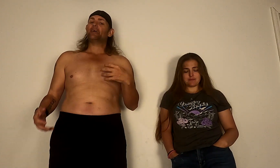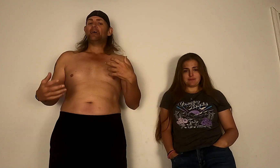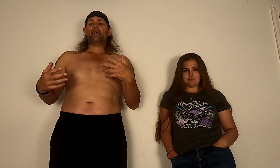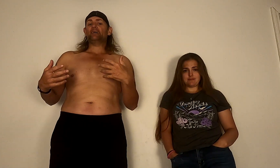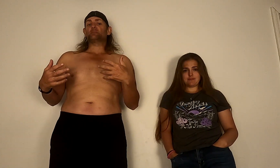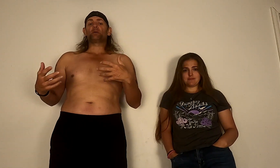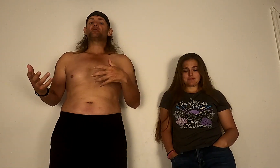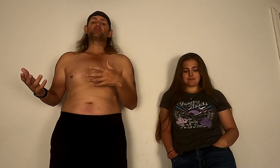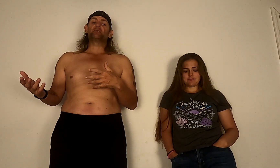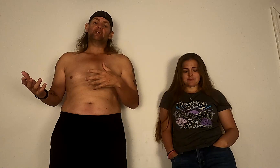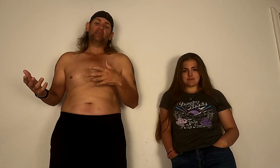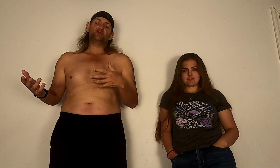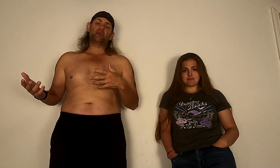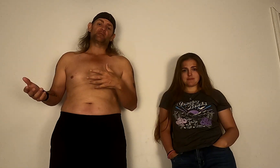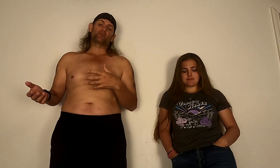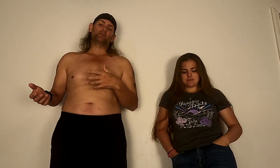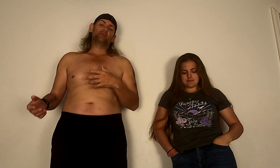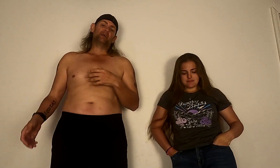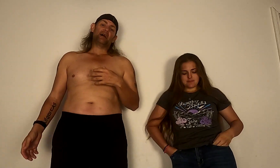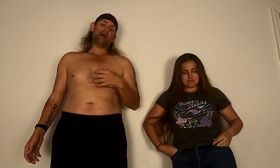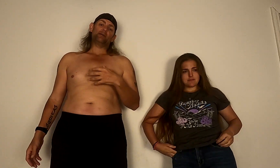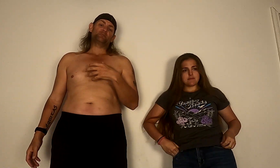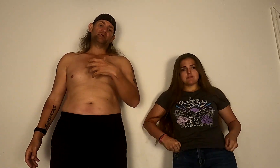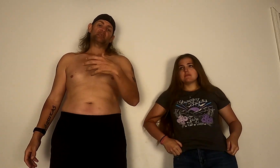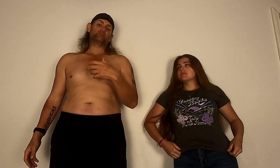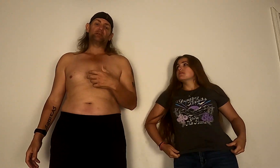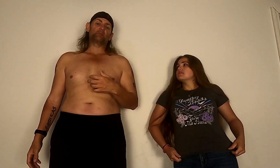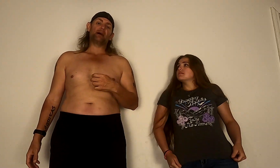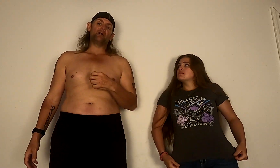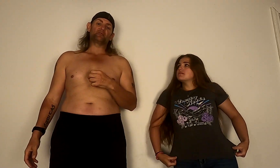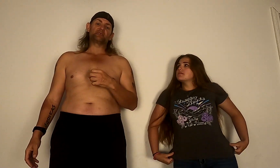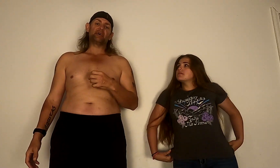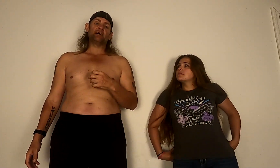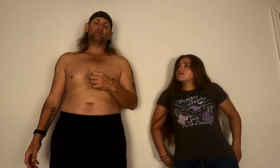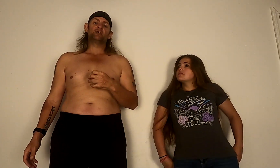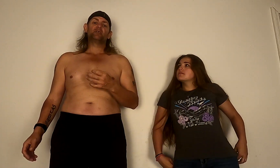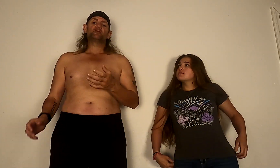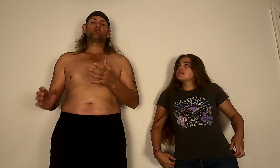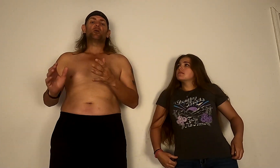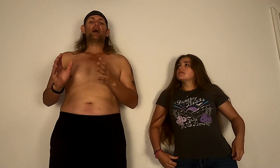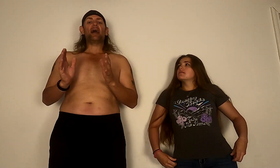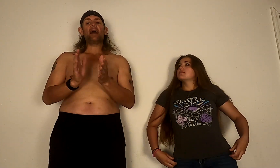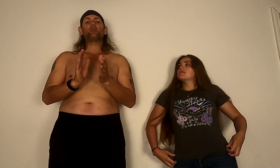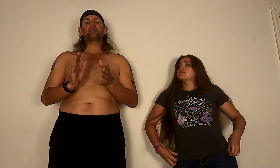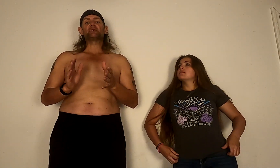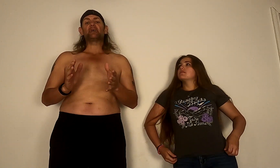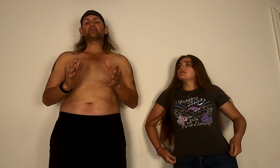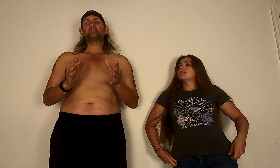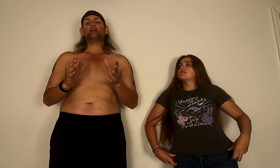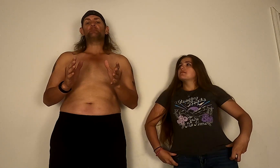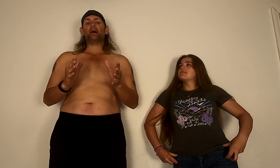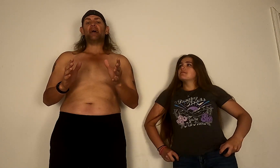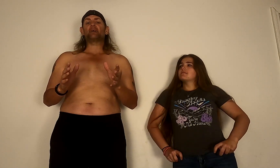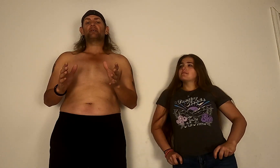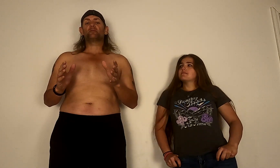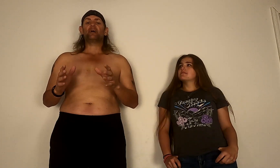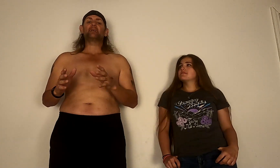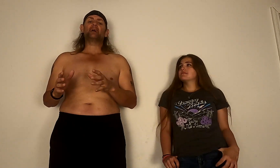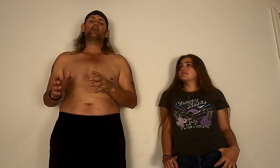as a person in general. I'm just big-mouthed as hell. So I want to take a step back right now.